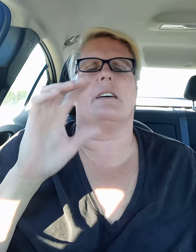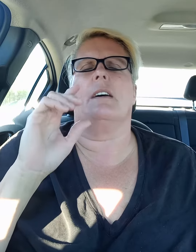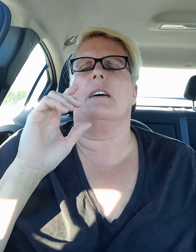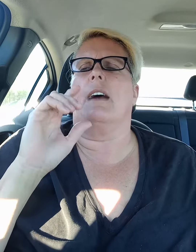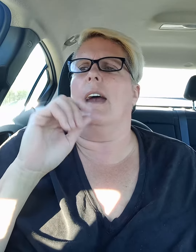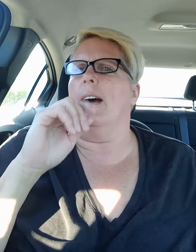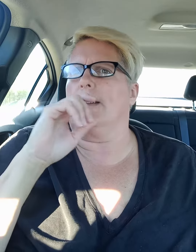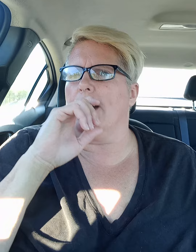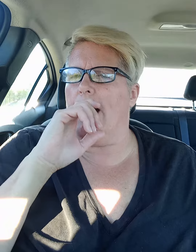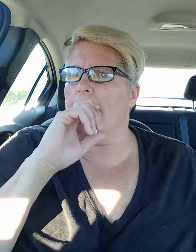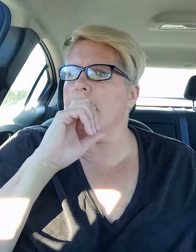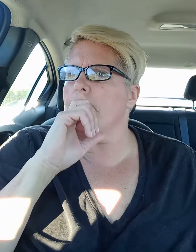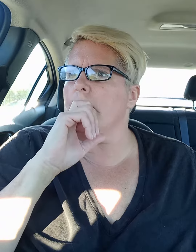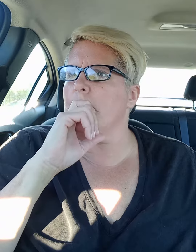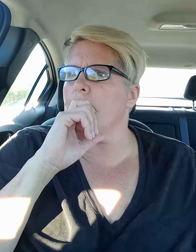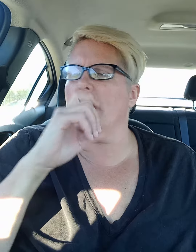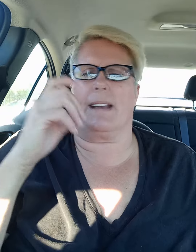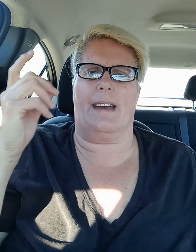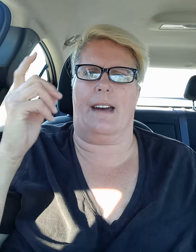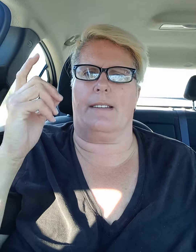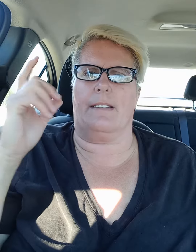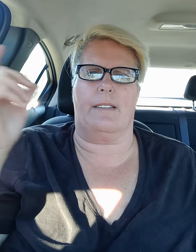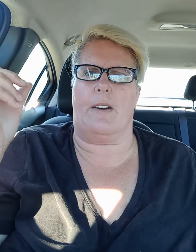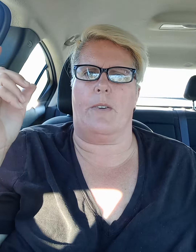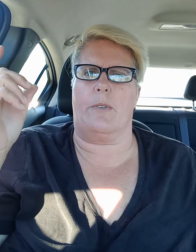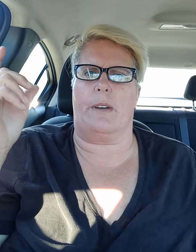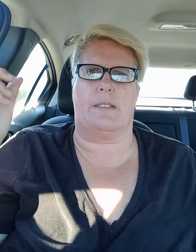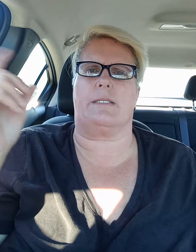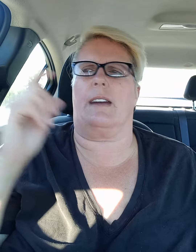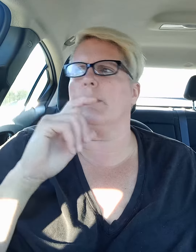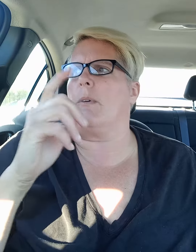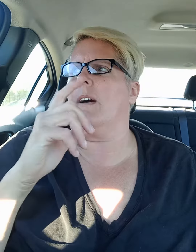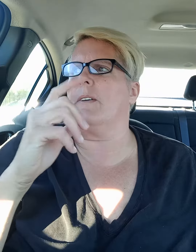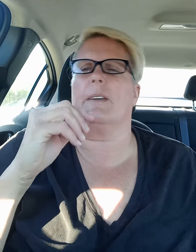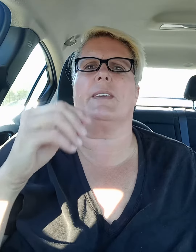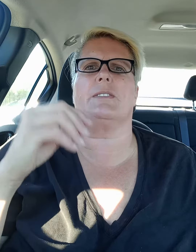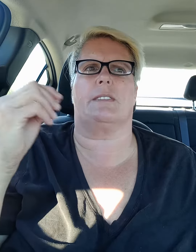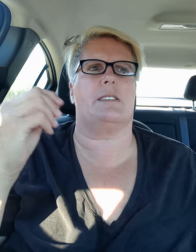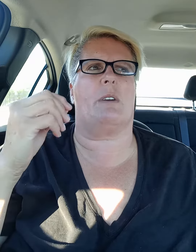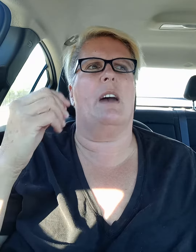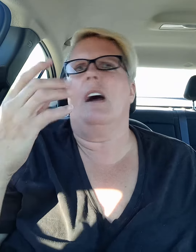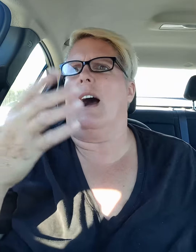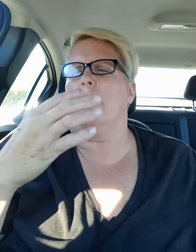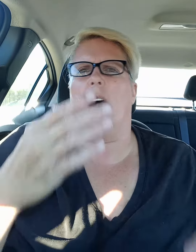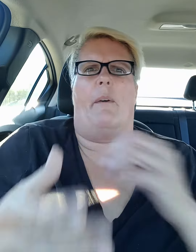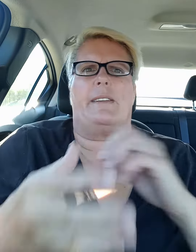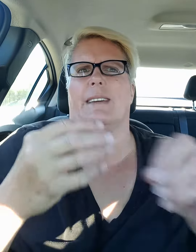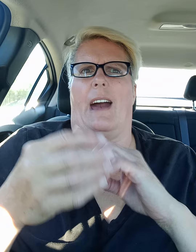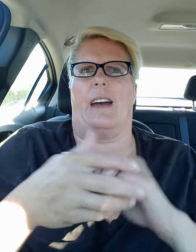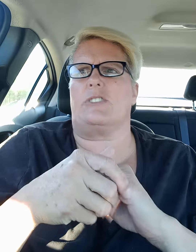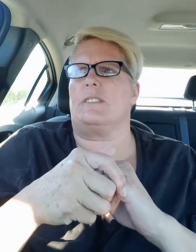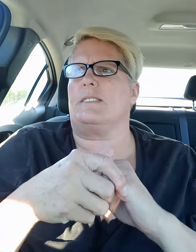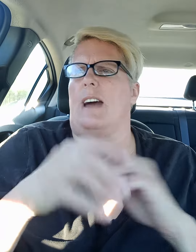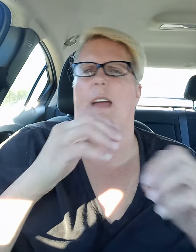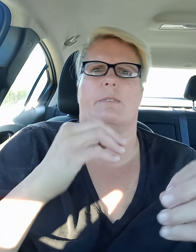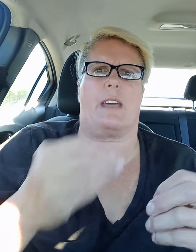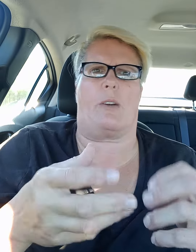and uh but again no inside water anything so that's why I'm always conscious I take